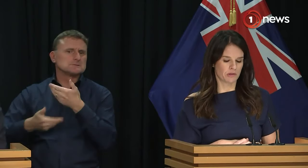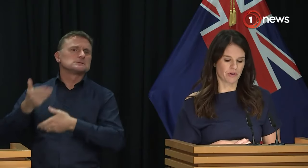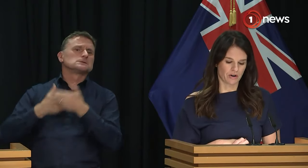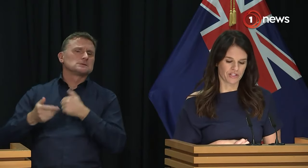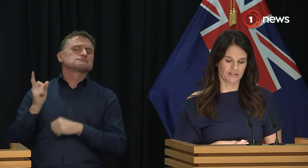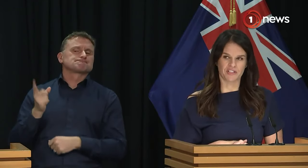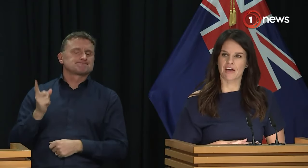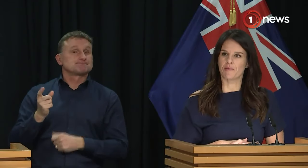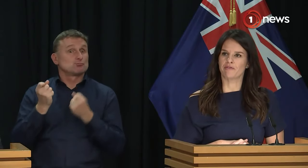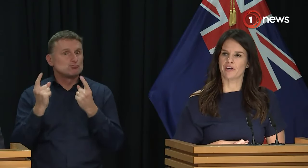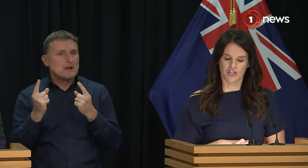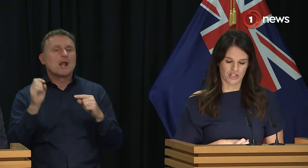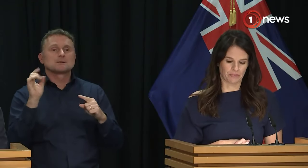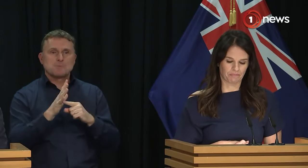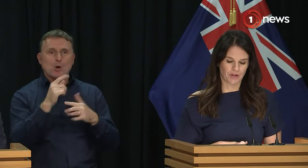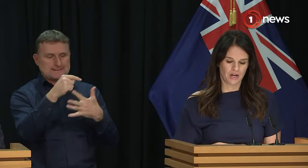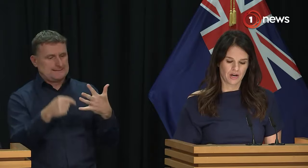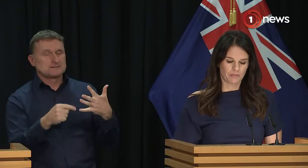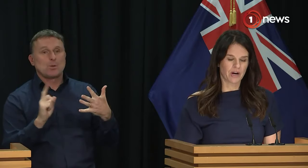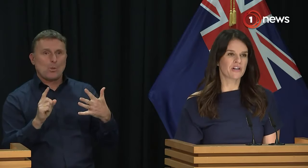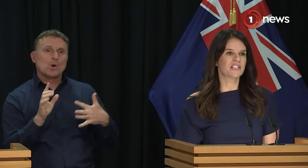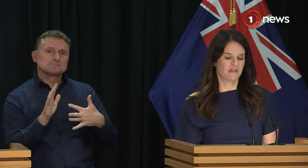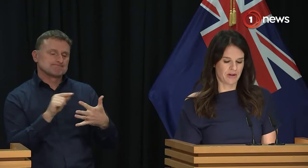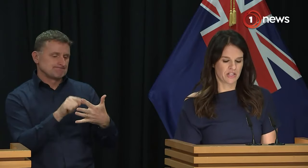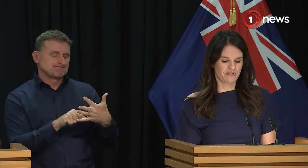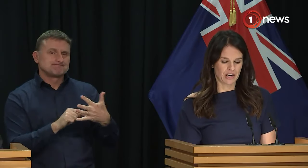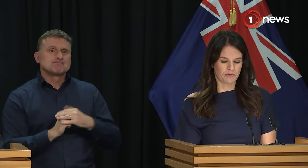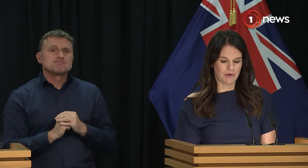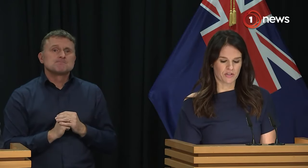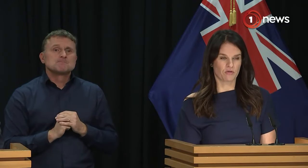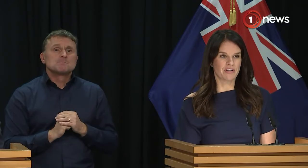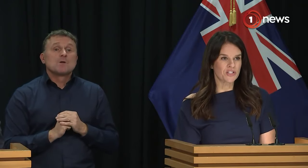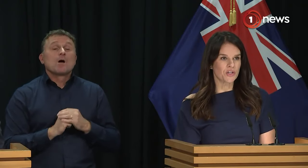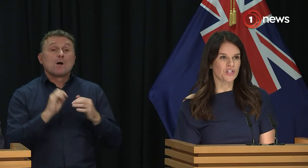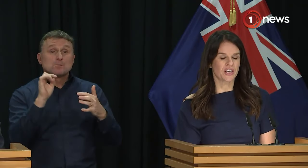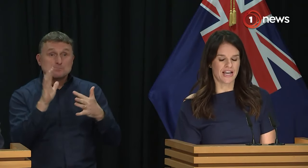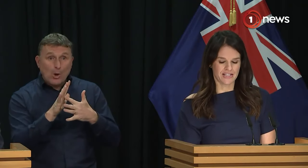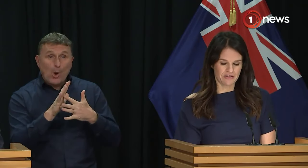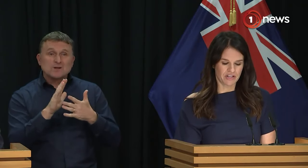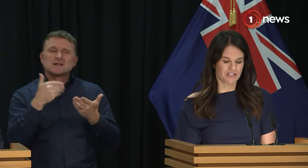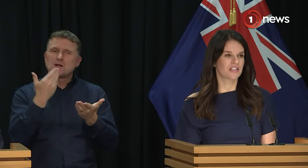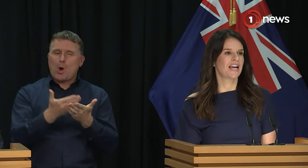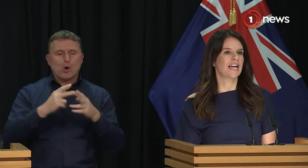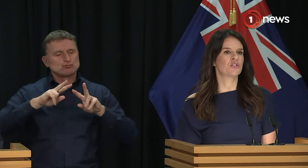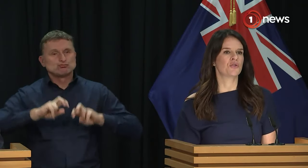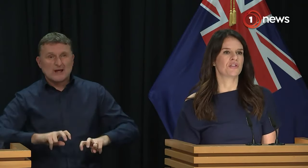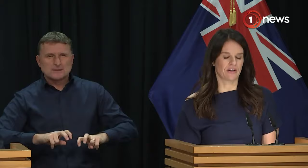have shaped and confirmed the priorities of this government for education. Priorities that have been developed based on research and